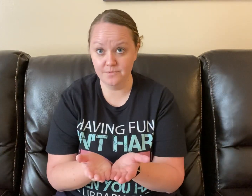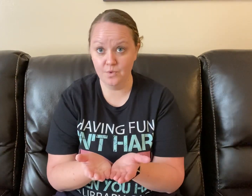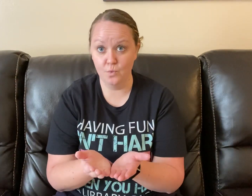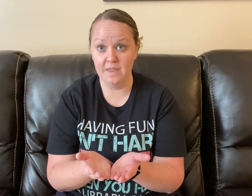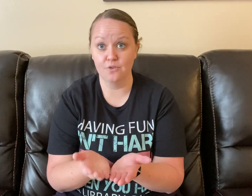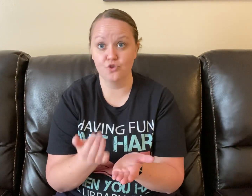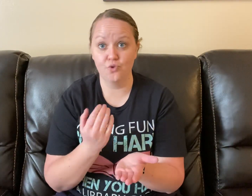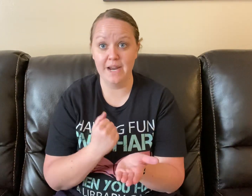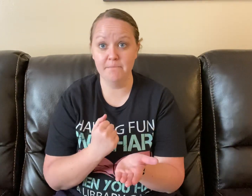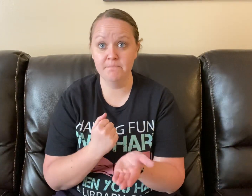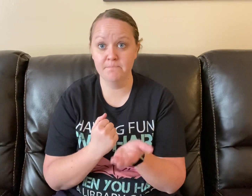Without tram.